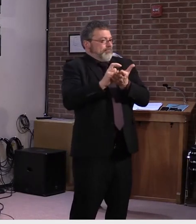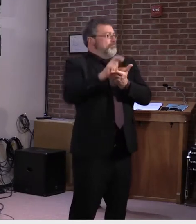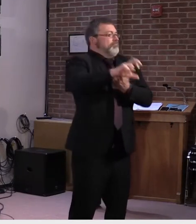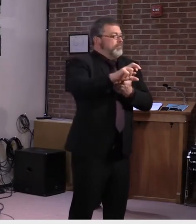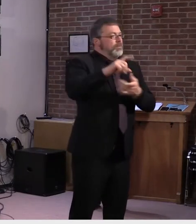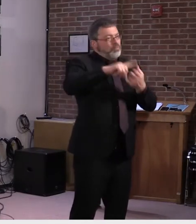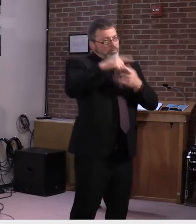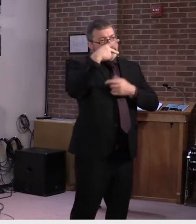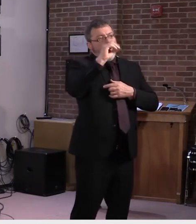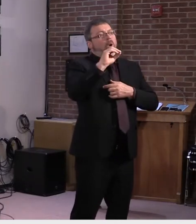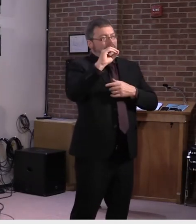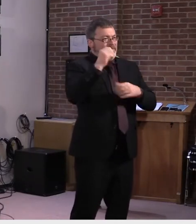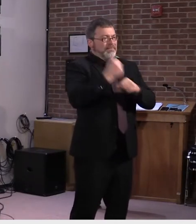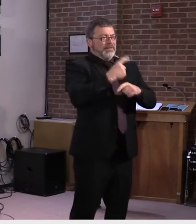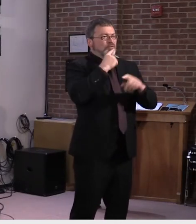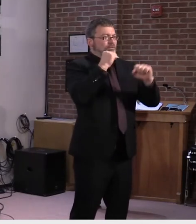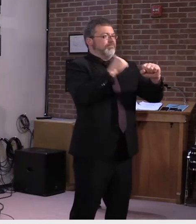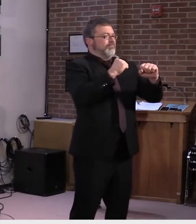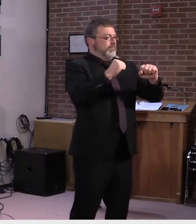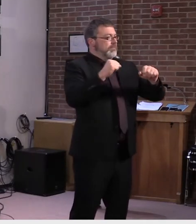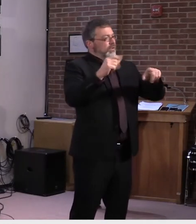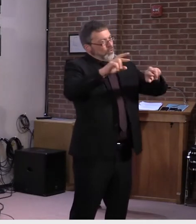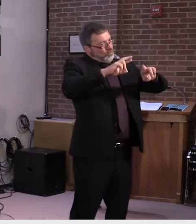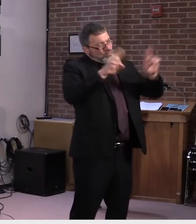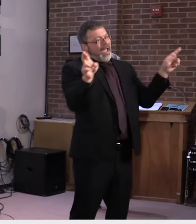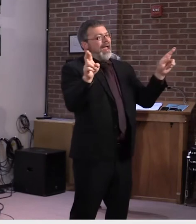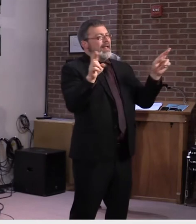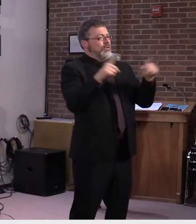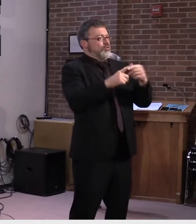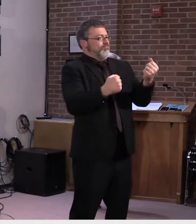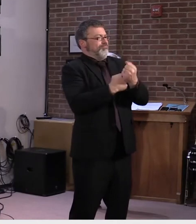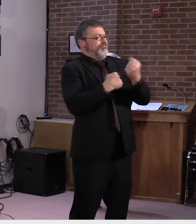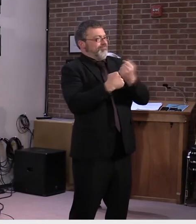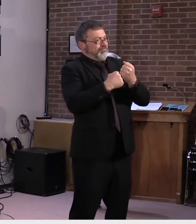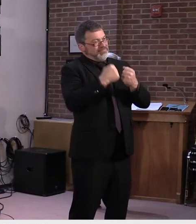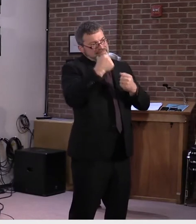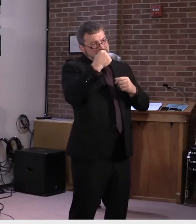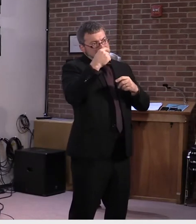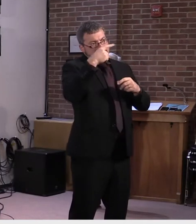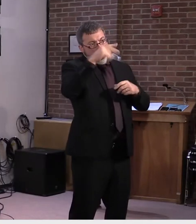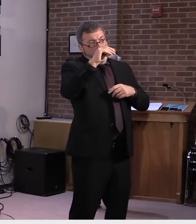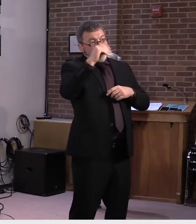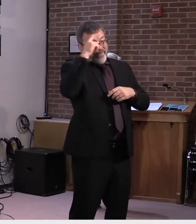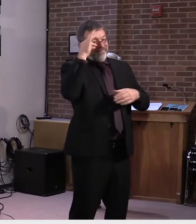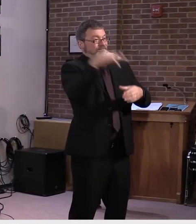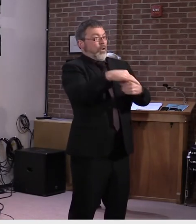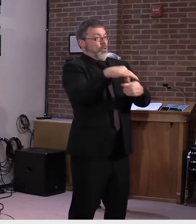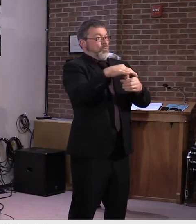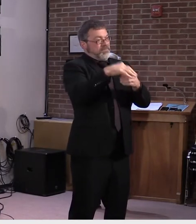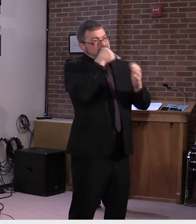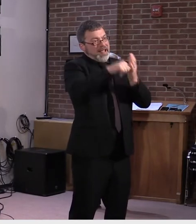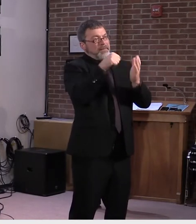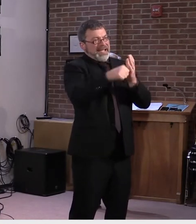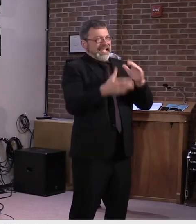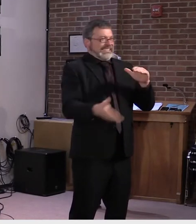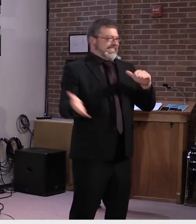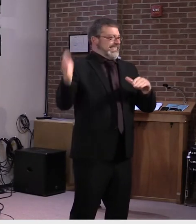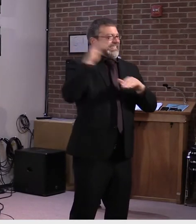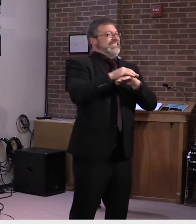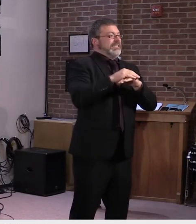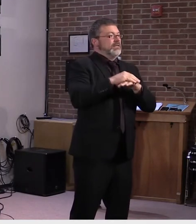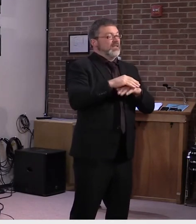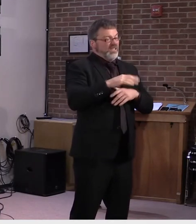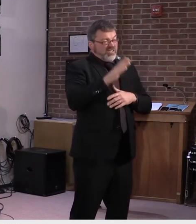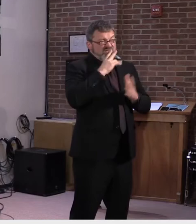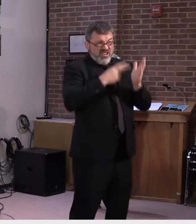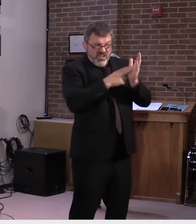uh, enough funding so that we don't have, uh, an impact on voters throughout the, throughout the country. Because it's, it's really important that every vote